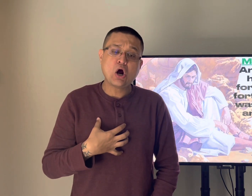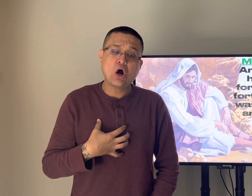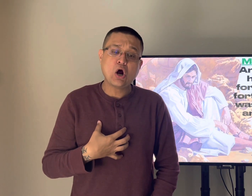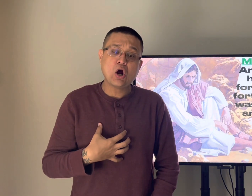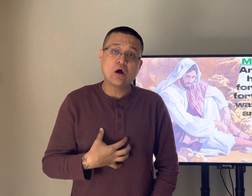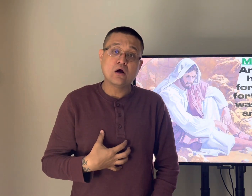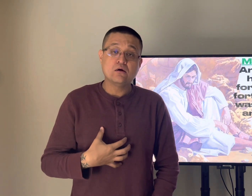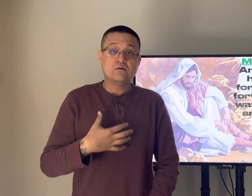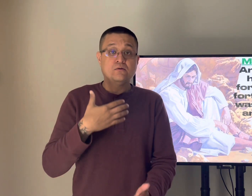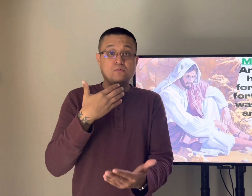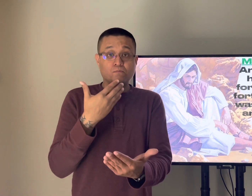and hungered